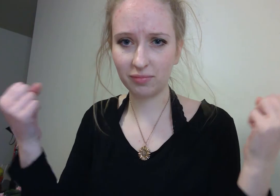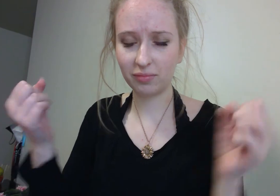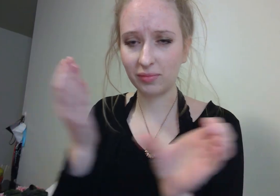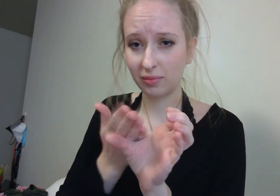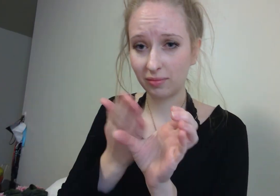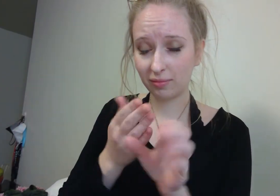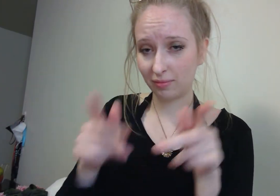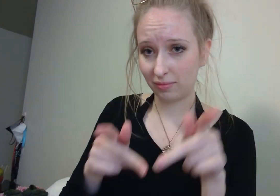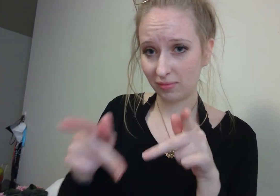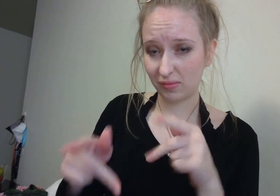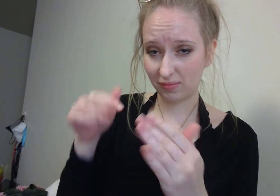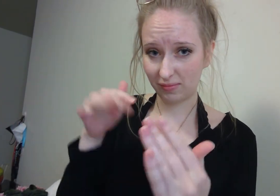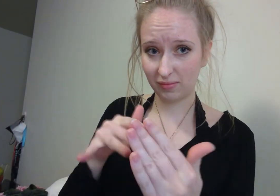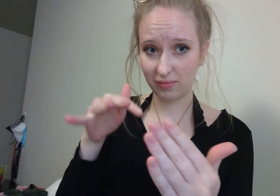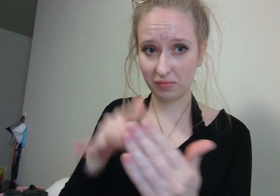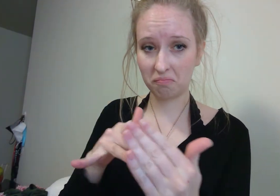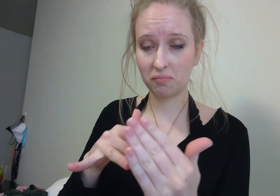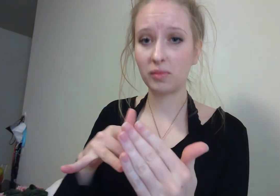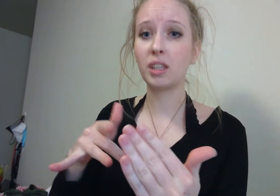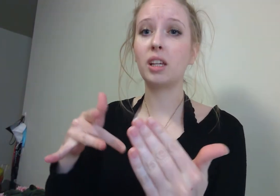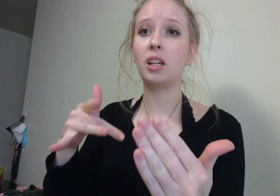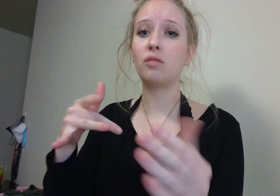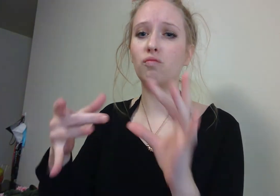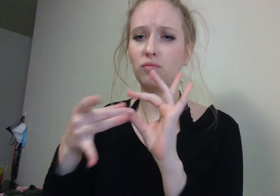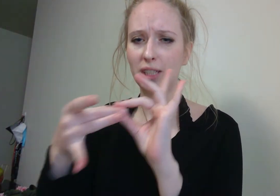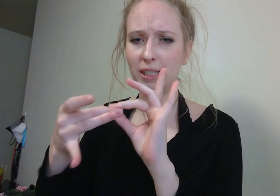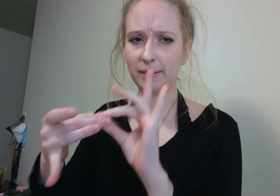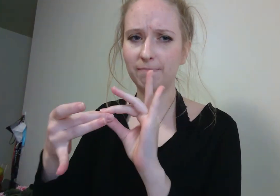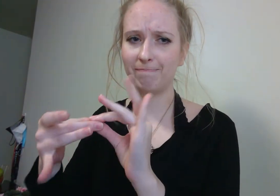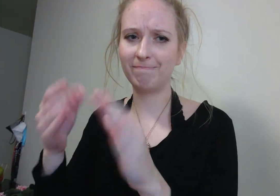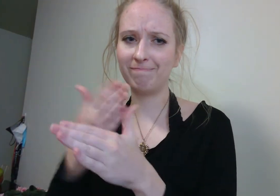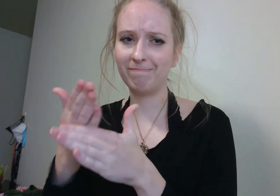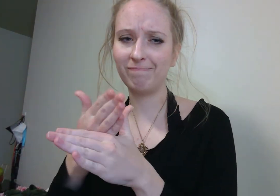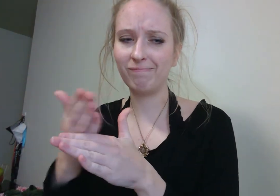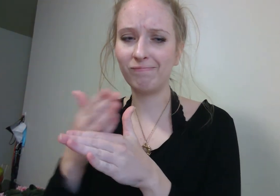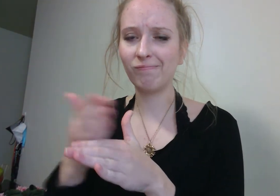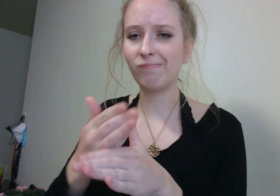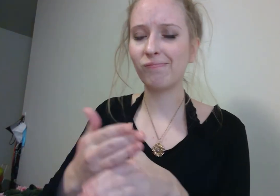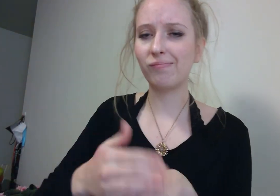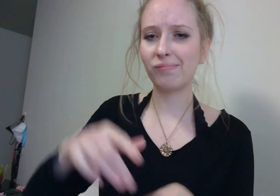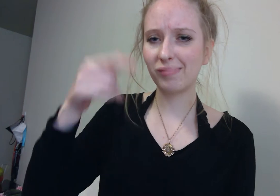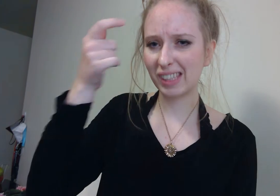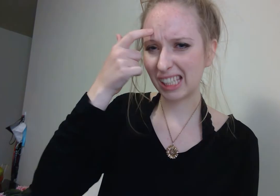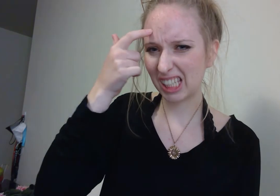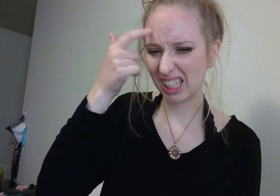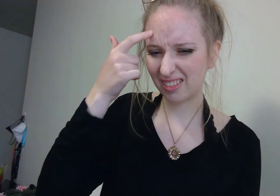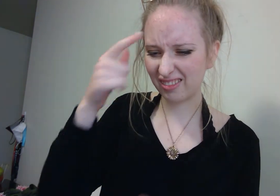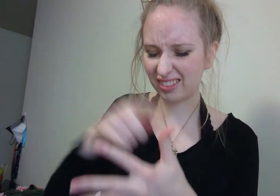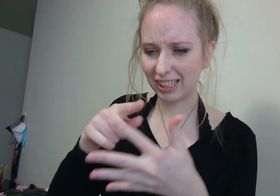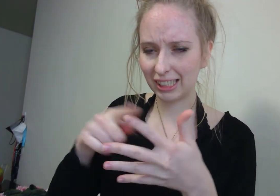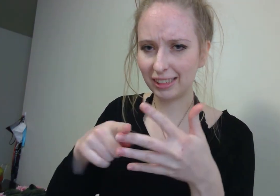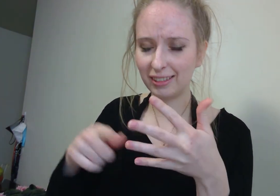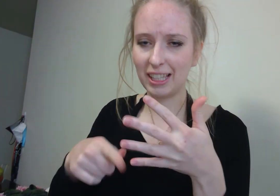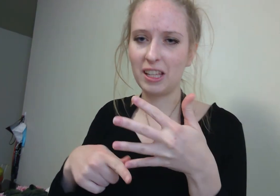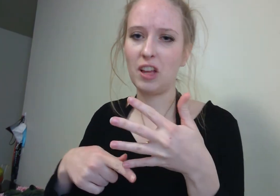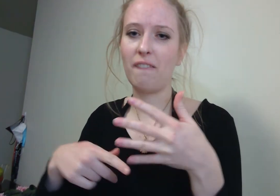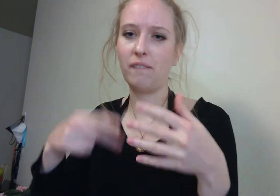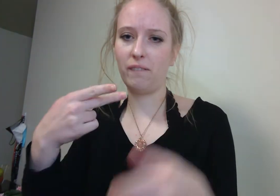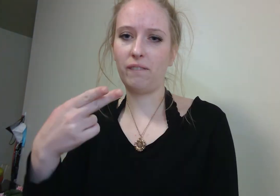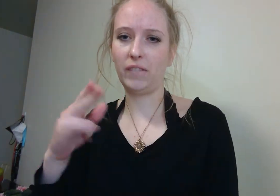between psychological factors, including stress, and physical health, are called health psychologists. The